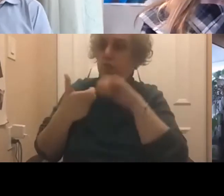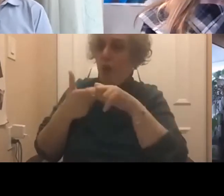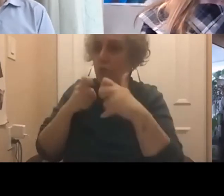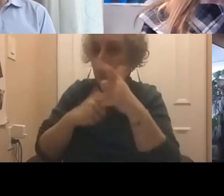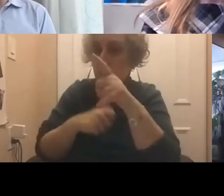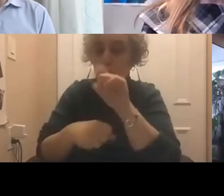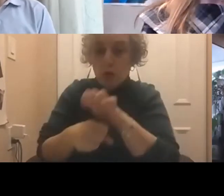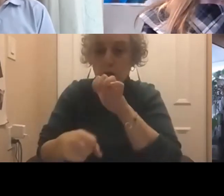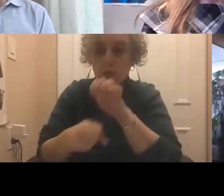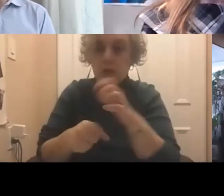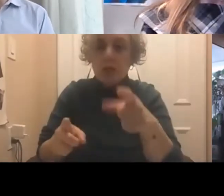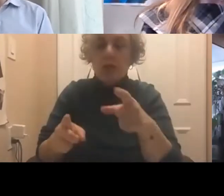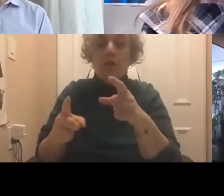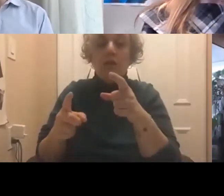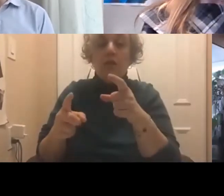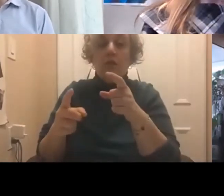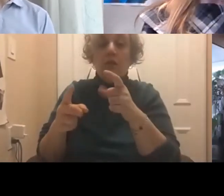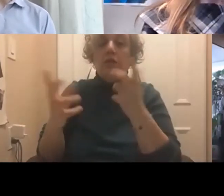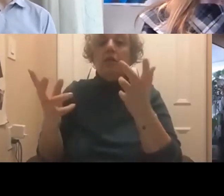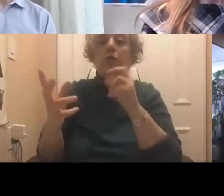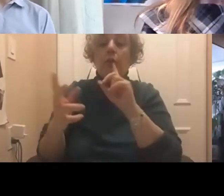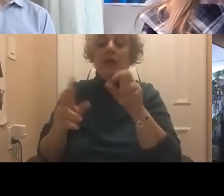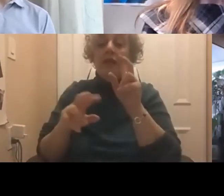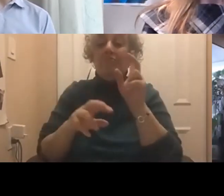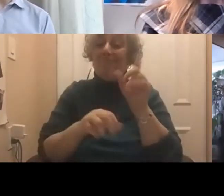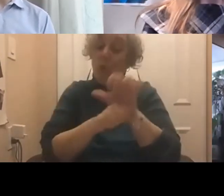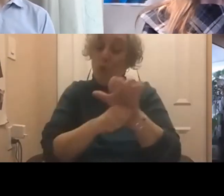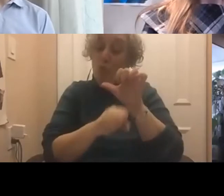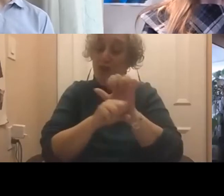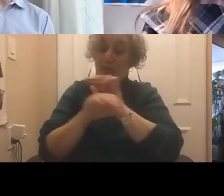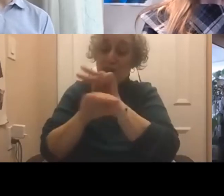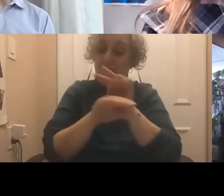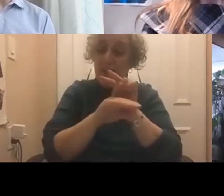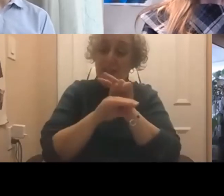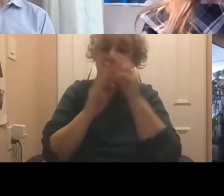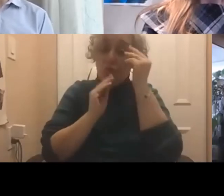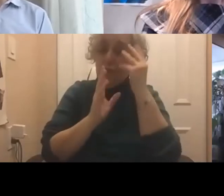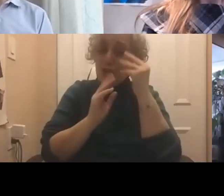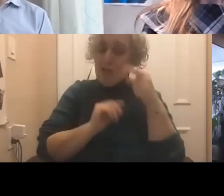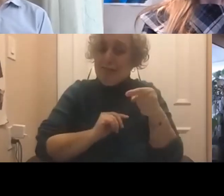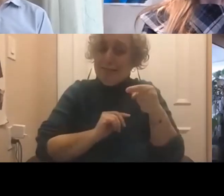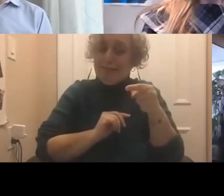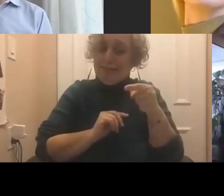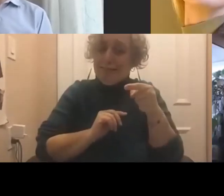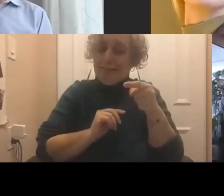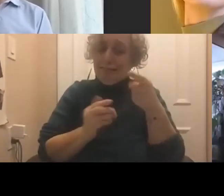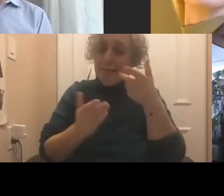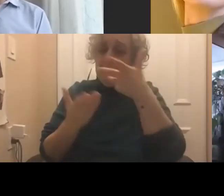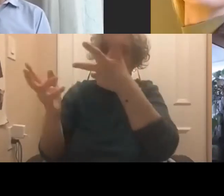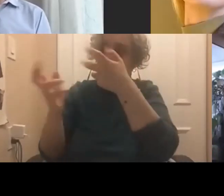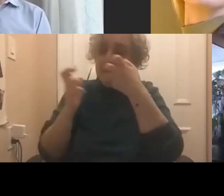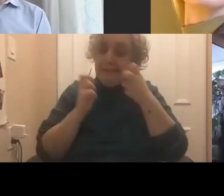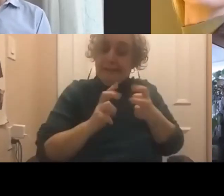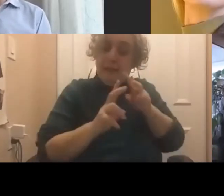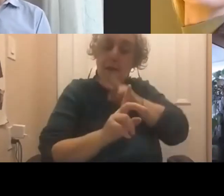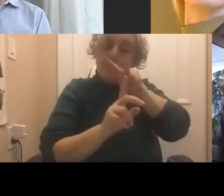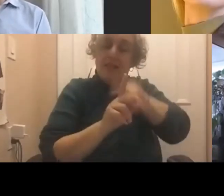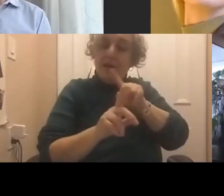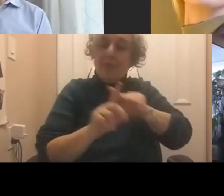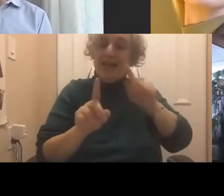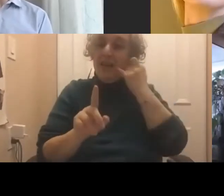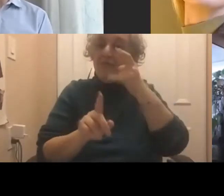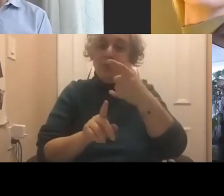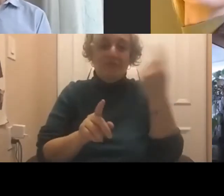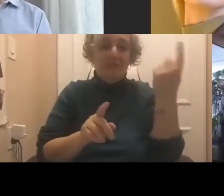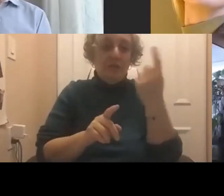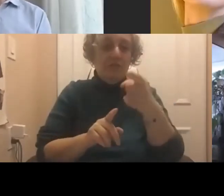The work surveillance data is used in all sorts of ways. of course, if you are someone that does your job differently, or